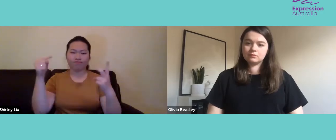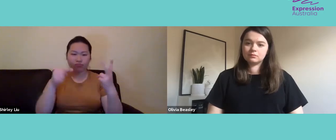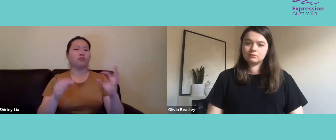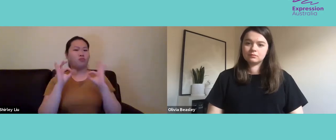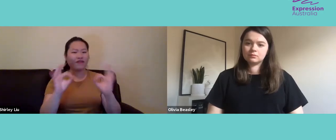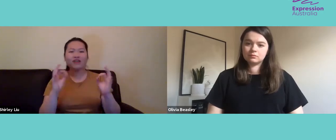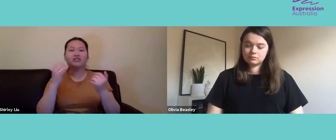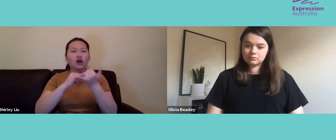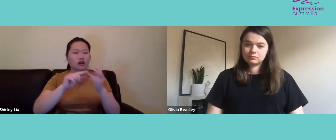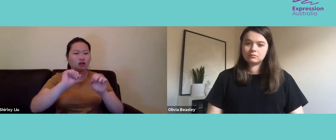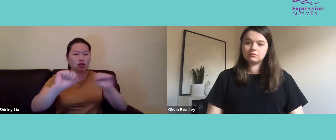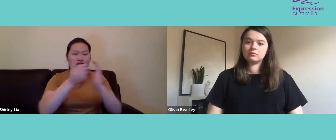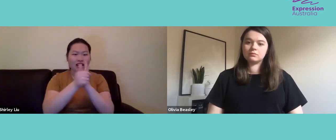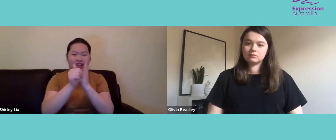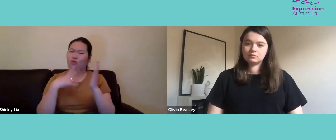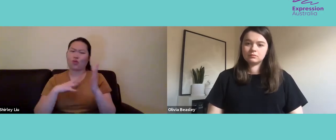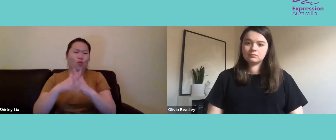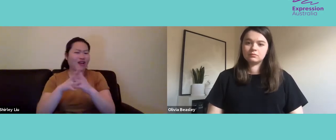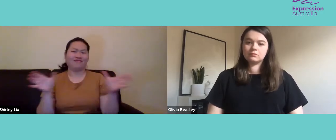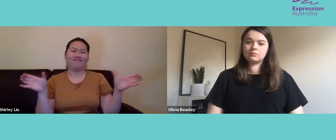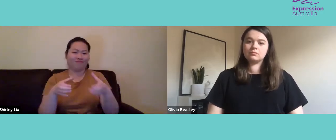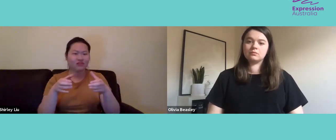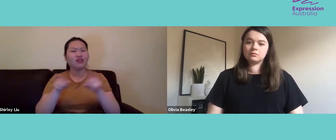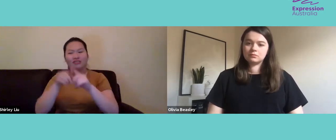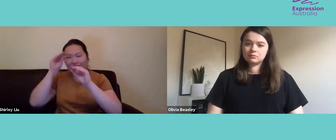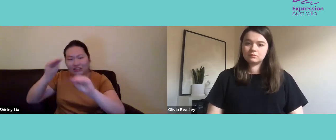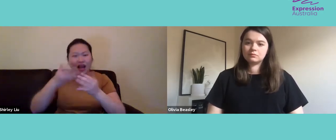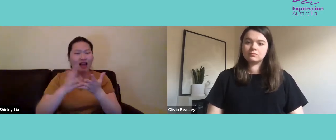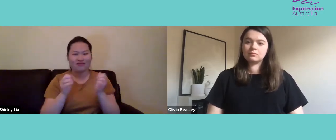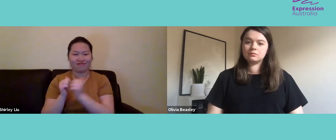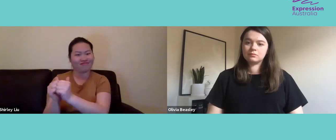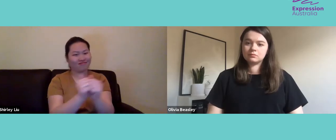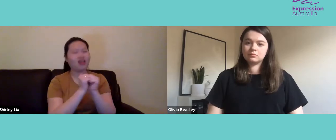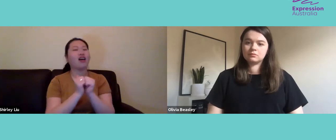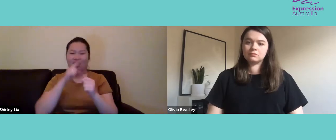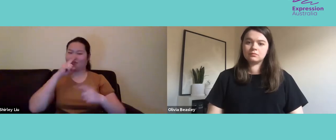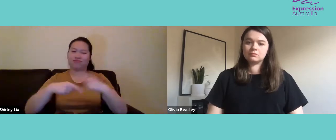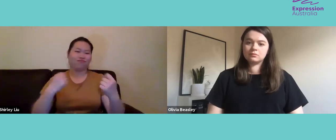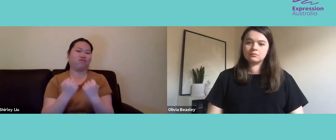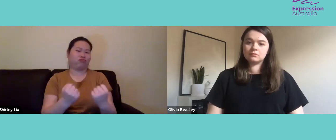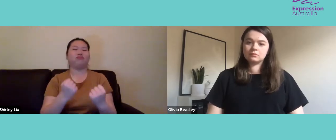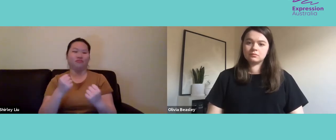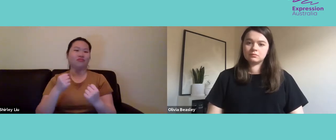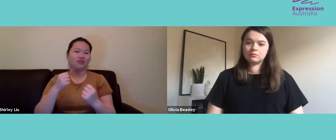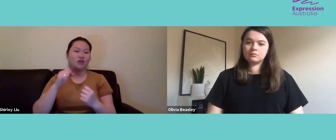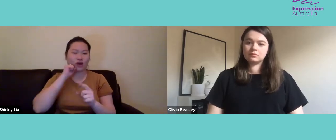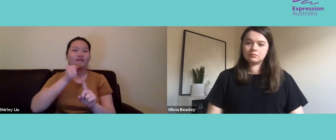in order to provide a valuable, collective, stronger advocacy